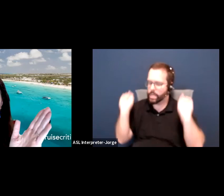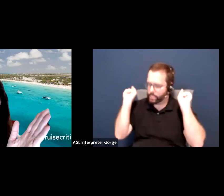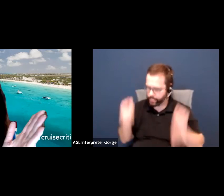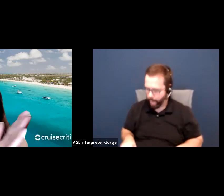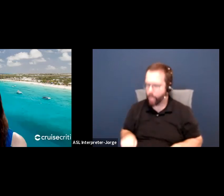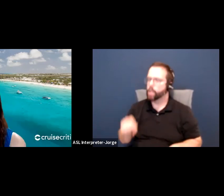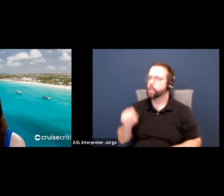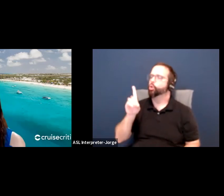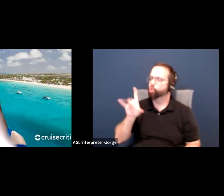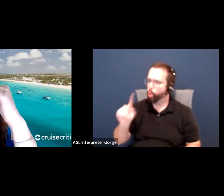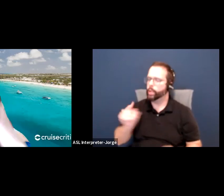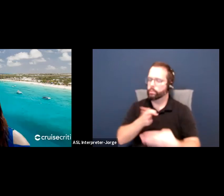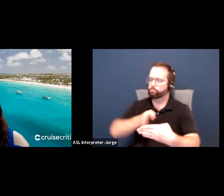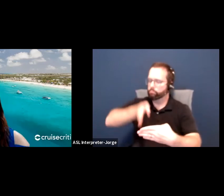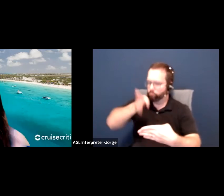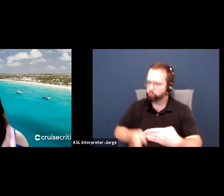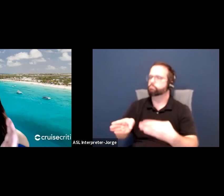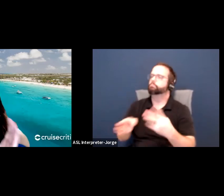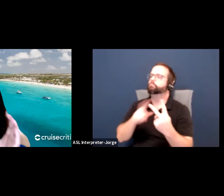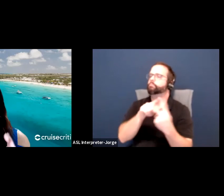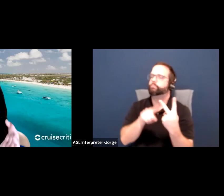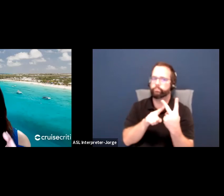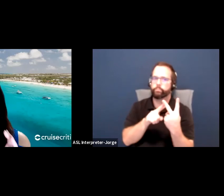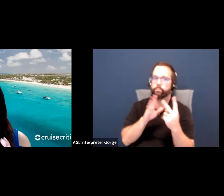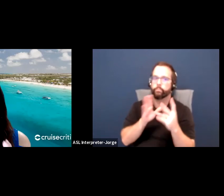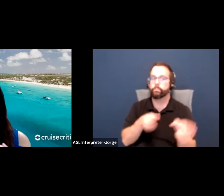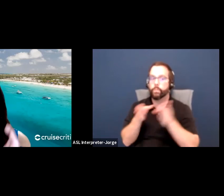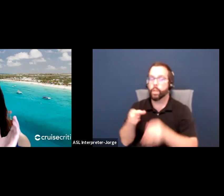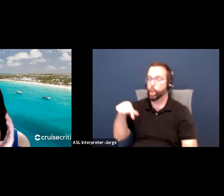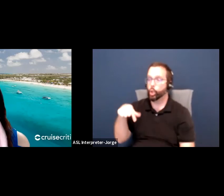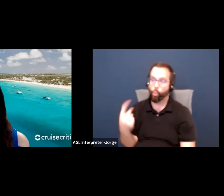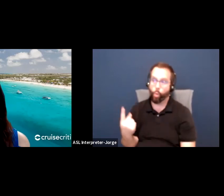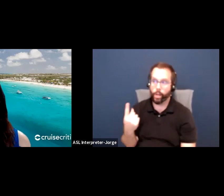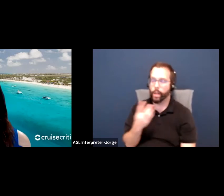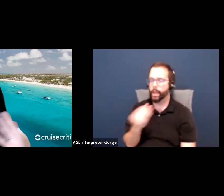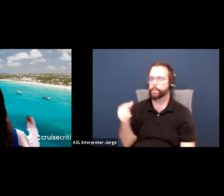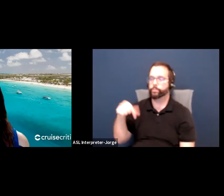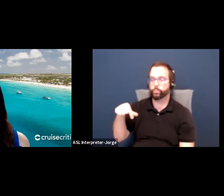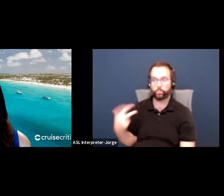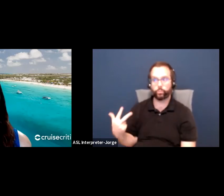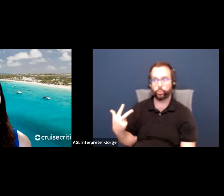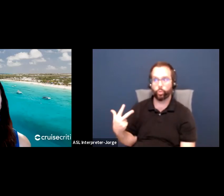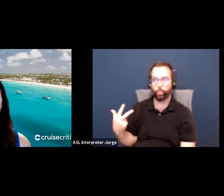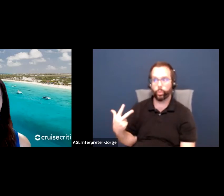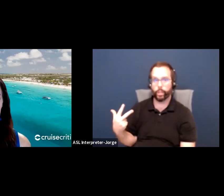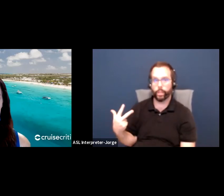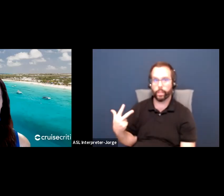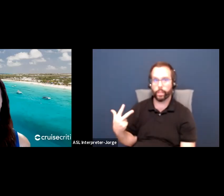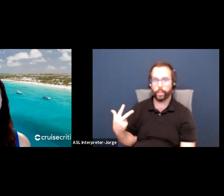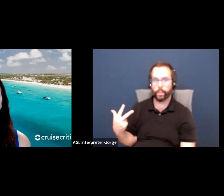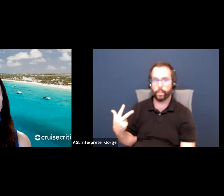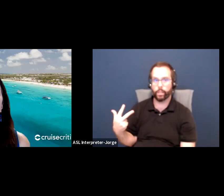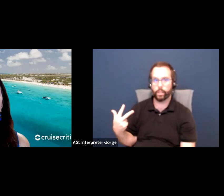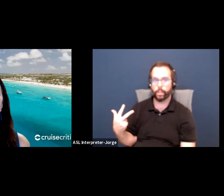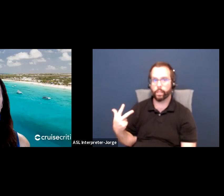Then Q1 to Q3, under there, all of those cells in the spreadsheet are yellow, and those are basically strategies.